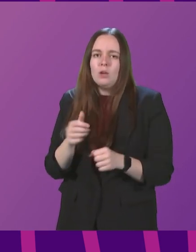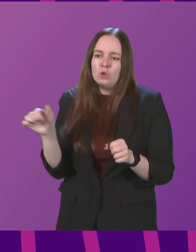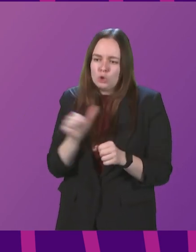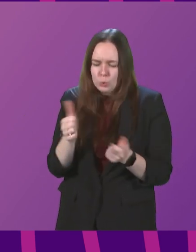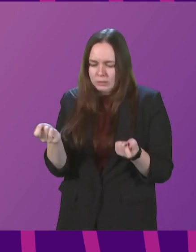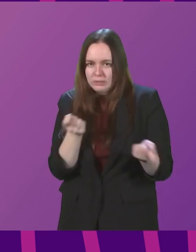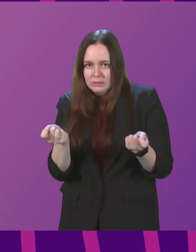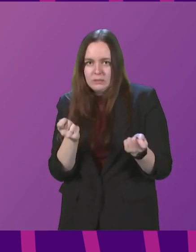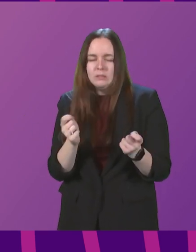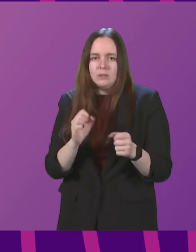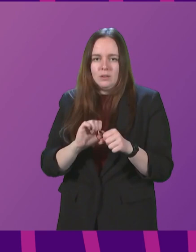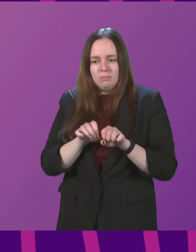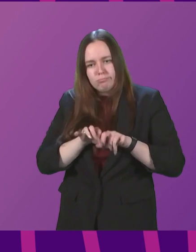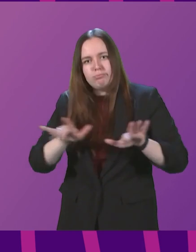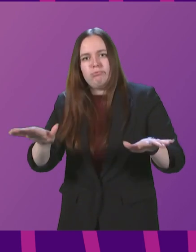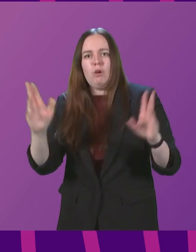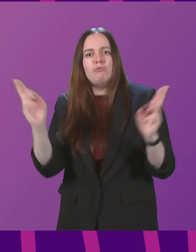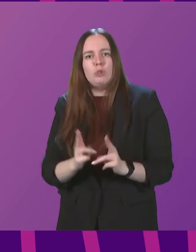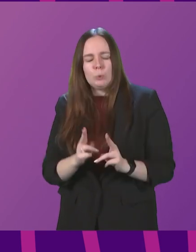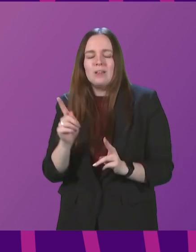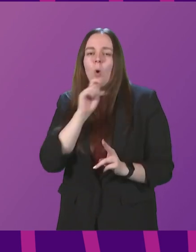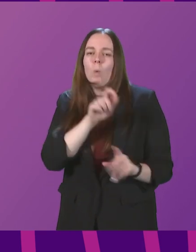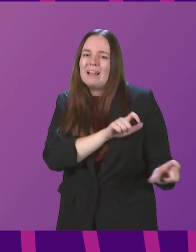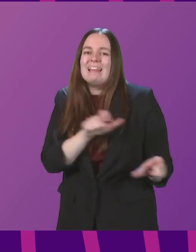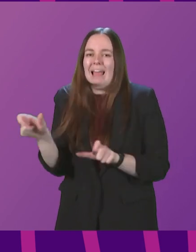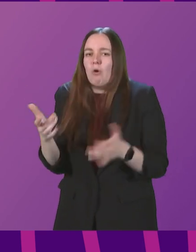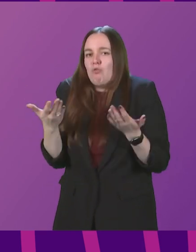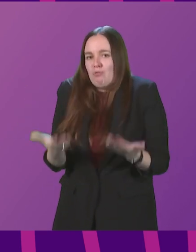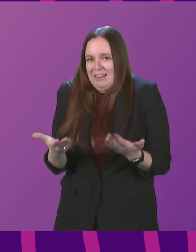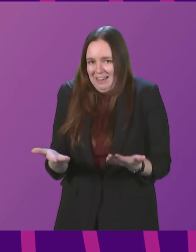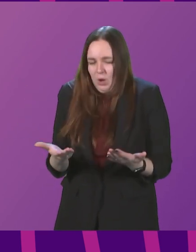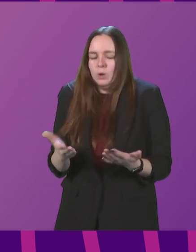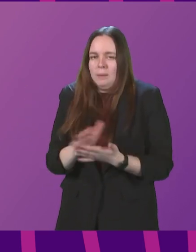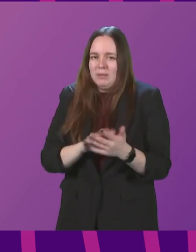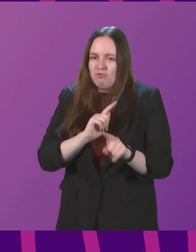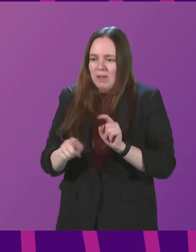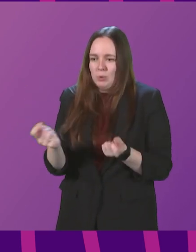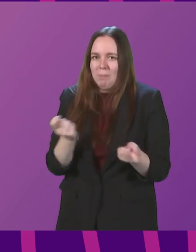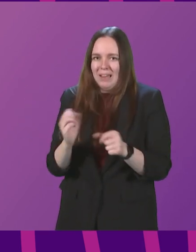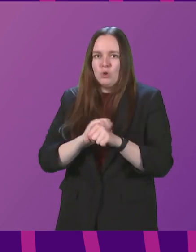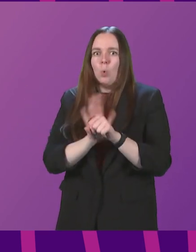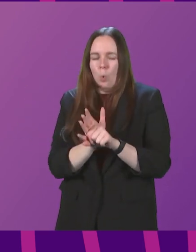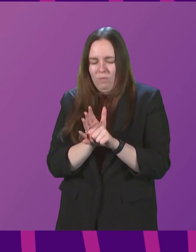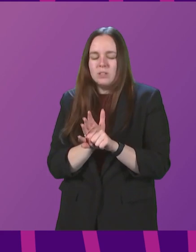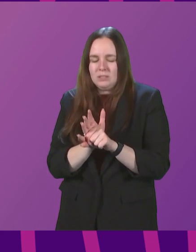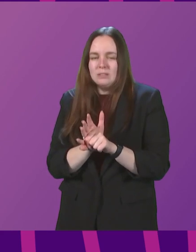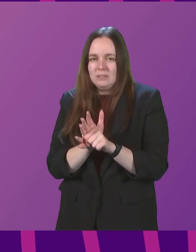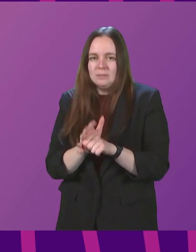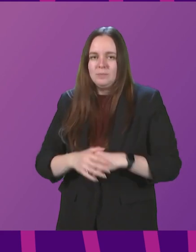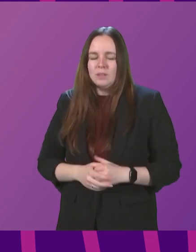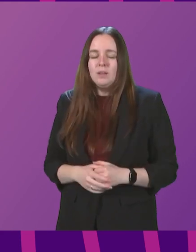spread of COVID on their premises will be retained at this stage to help keep COVID contained as this wave recedes.